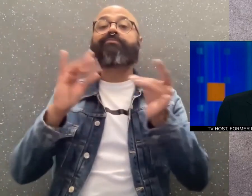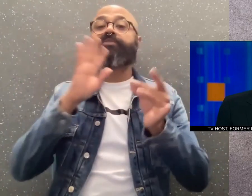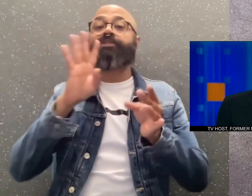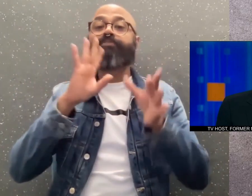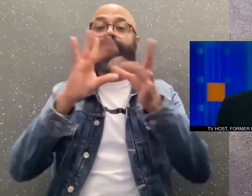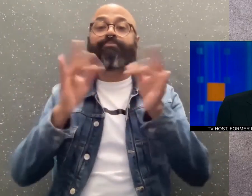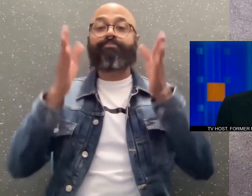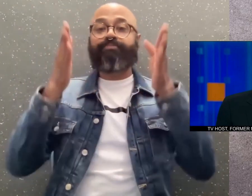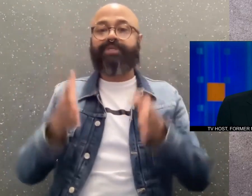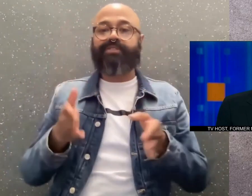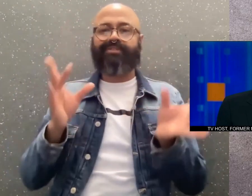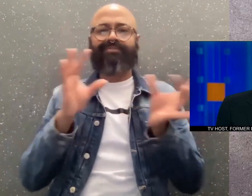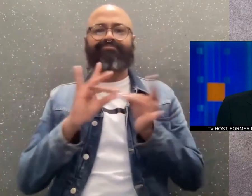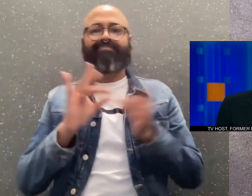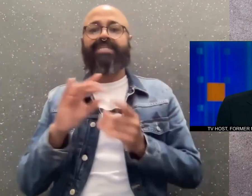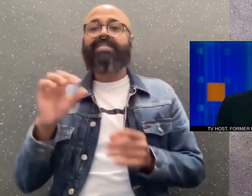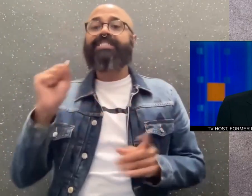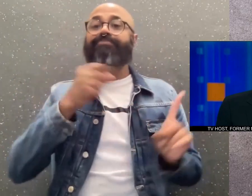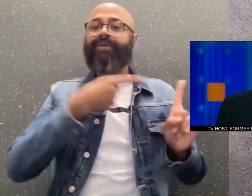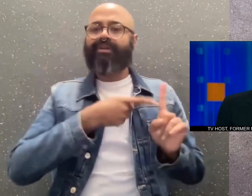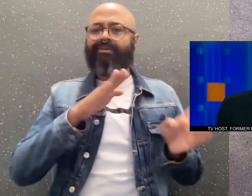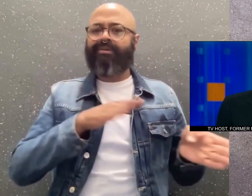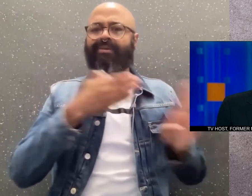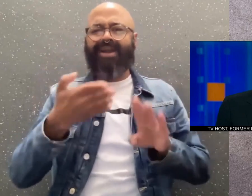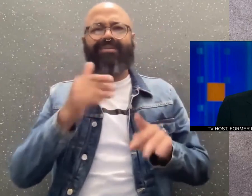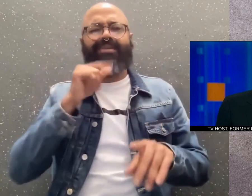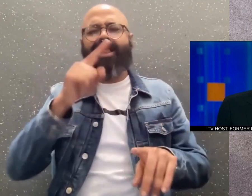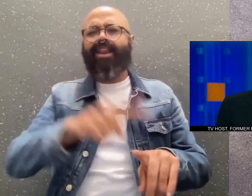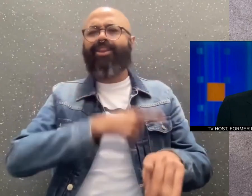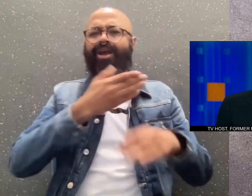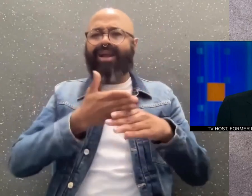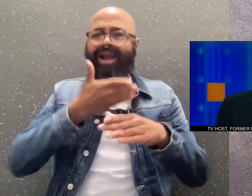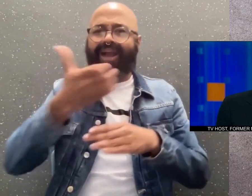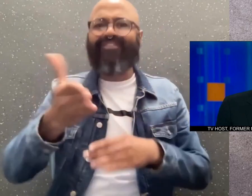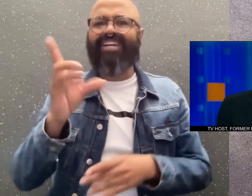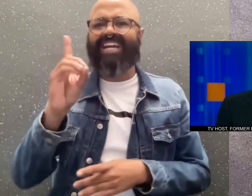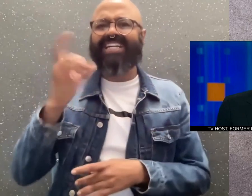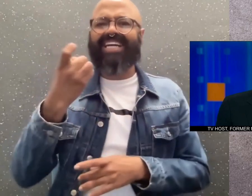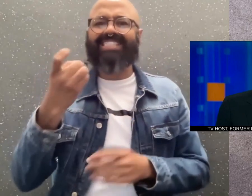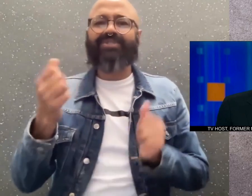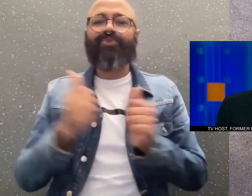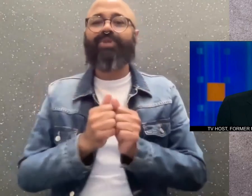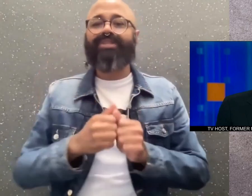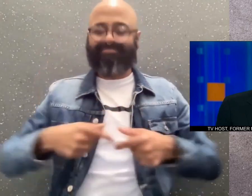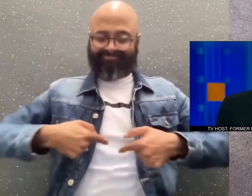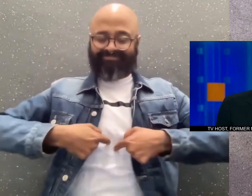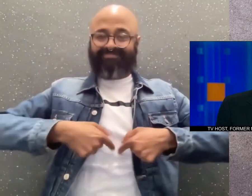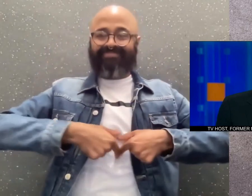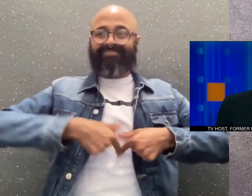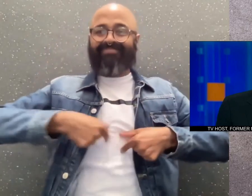A family spokesperson says Springer died not long after being diagnosed with pancreatic cancer.